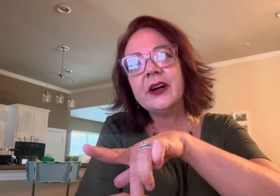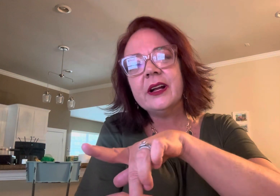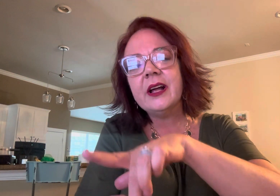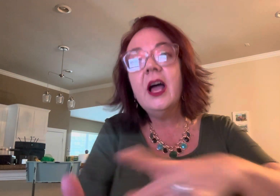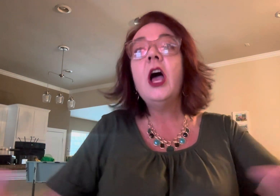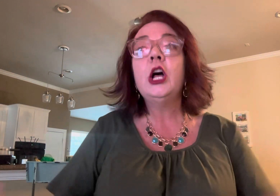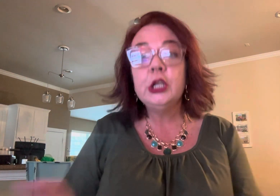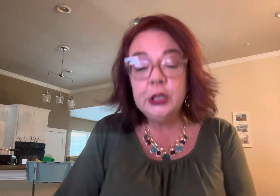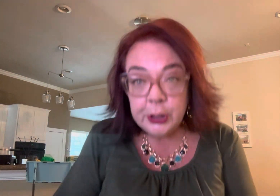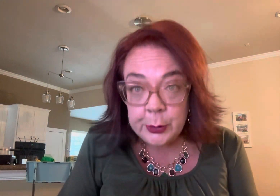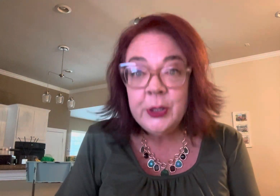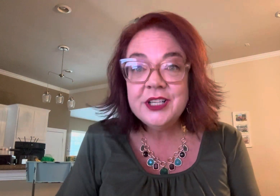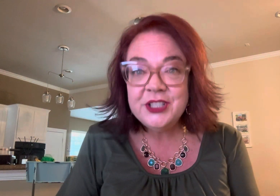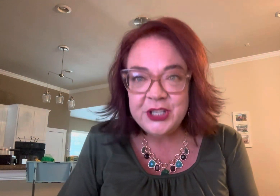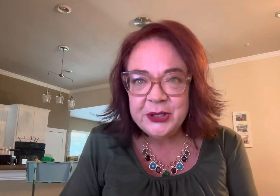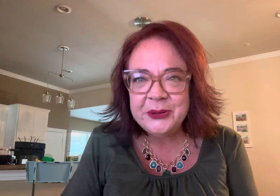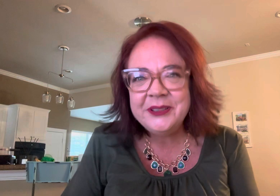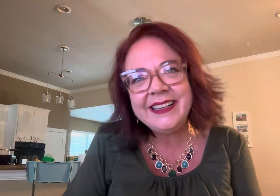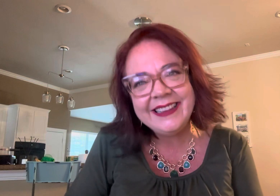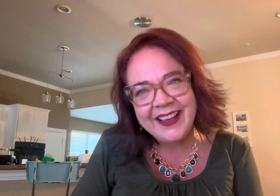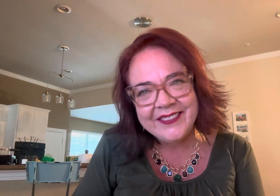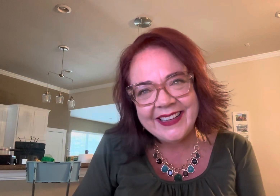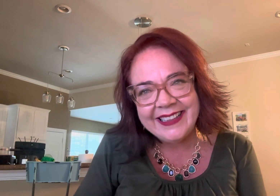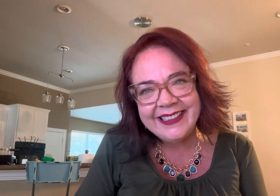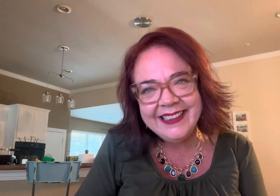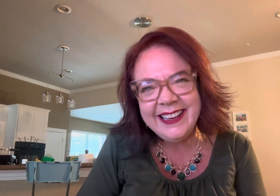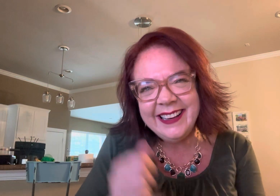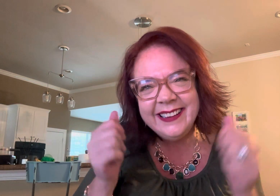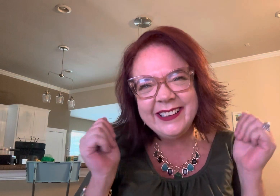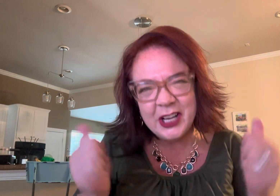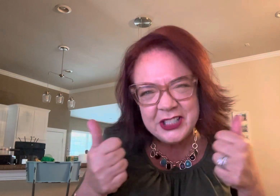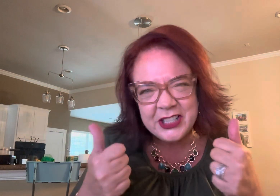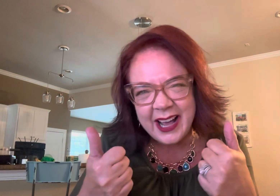luke 2 11 good job